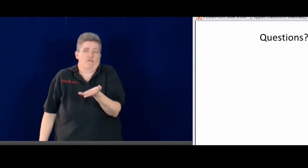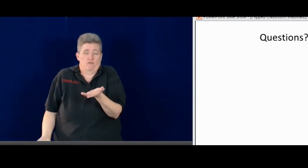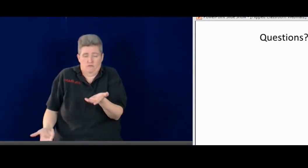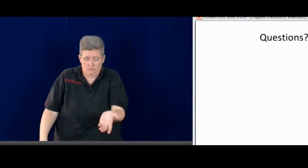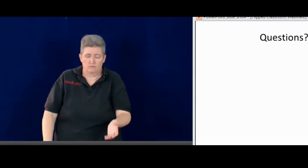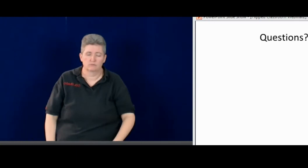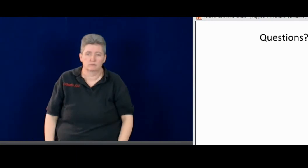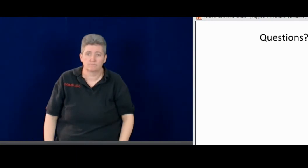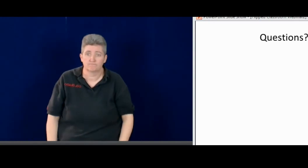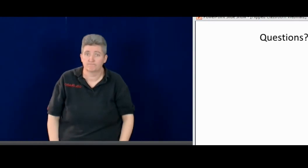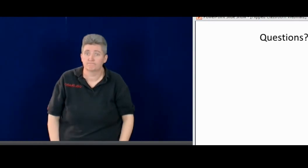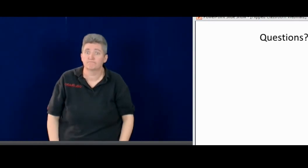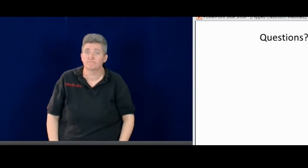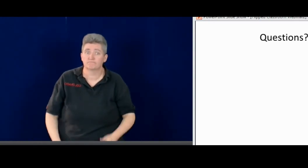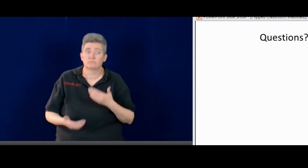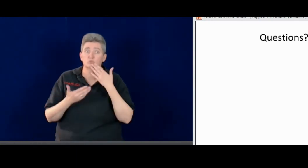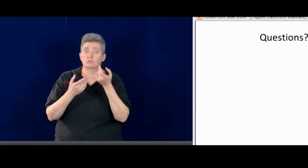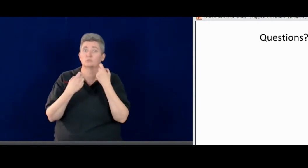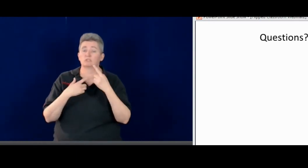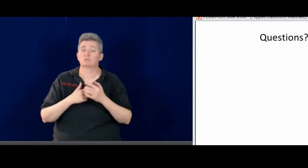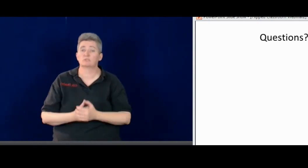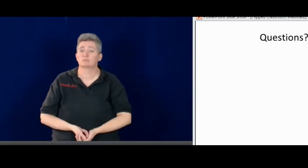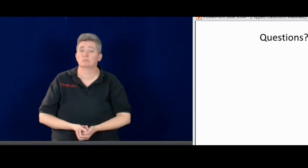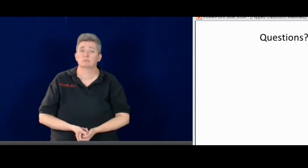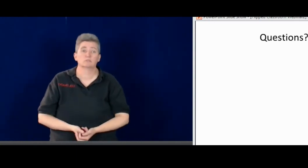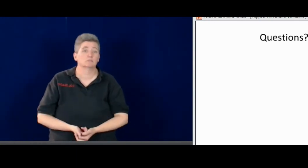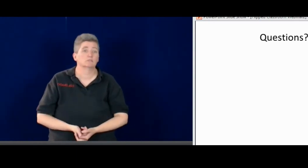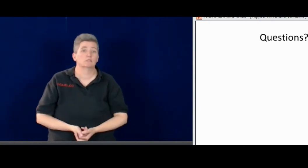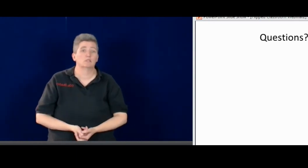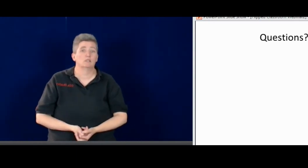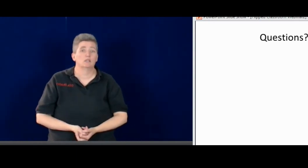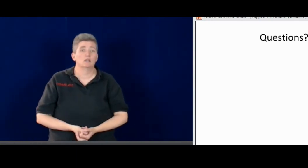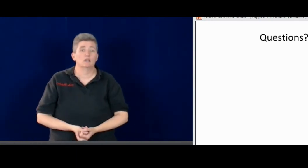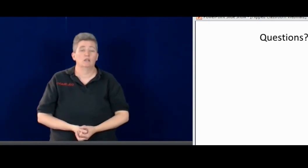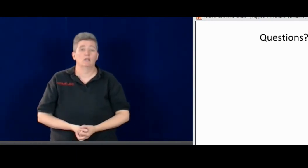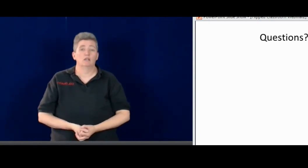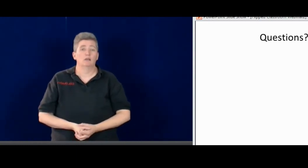And when you save it, it's there. Those captions are there. Really good question.